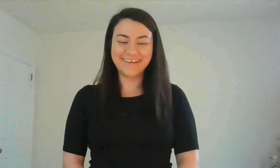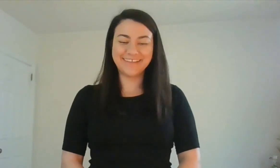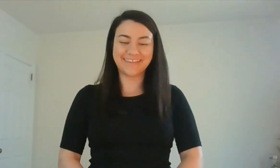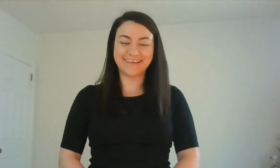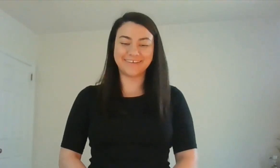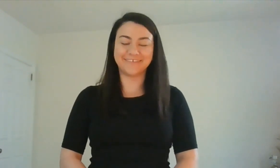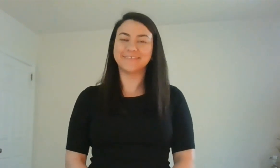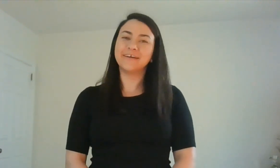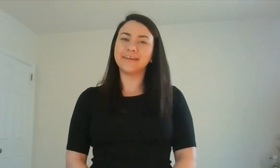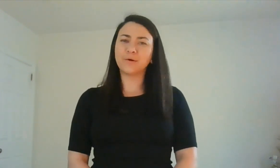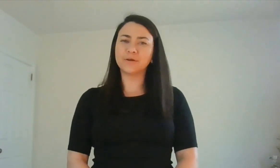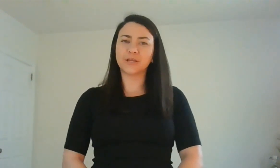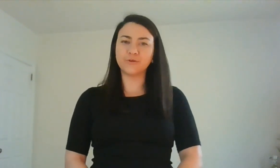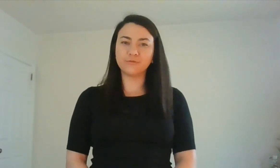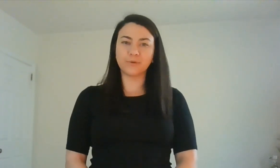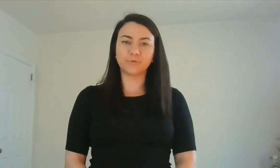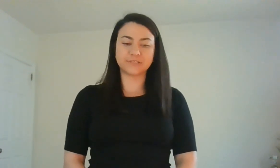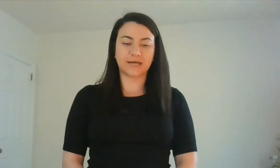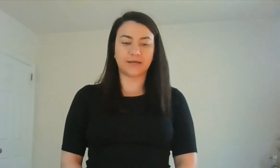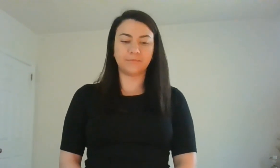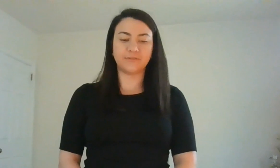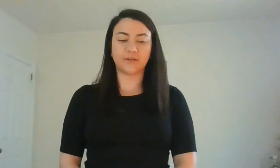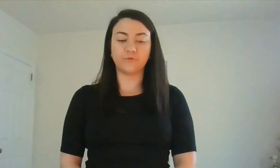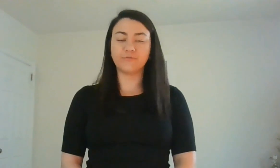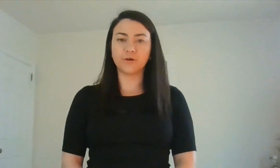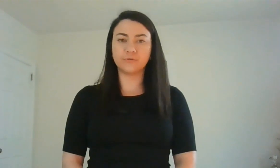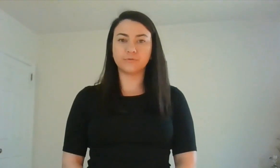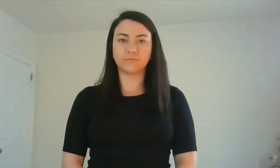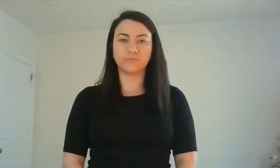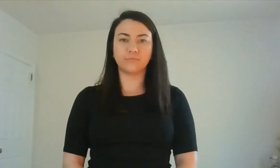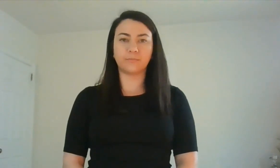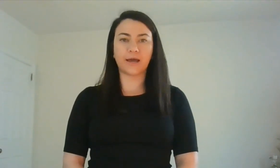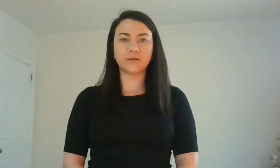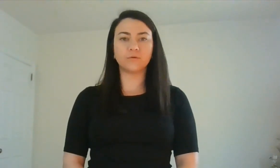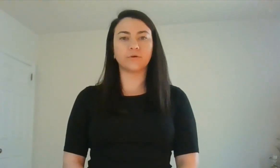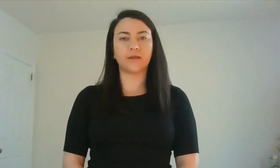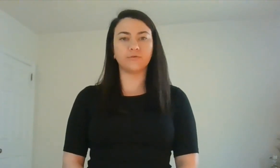Thank you. Now, can you remember a time that you felt mad or angry?